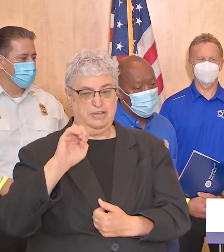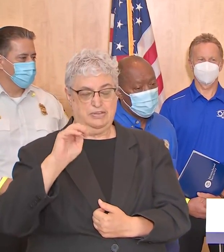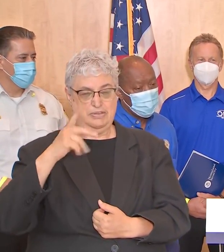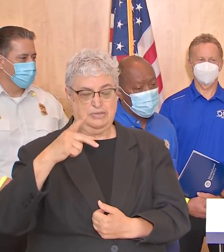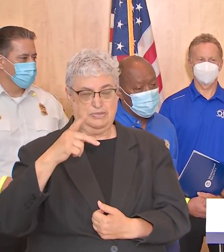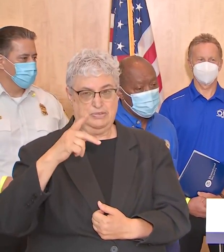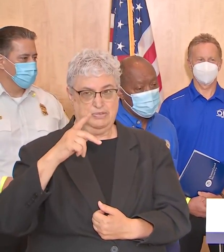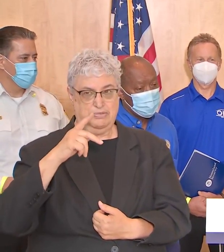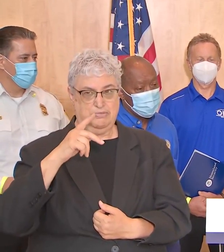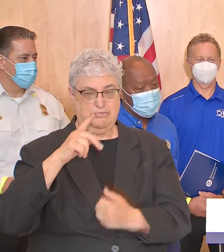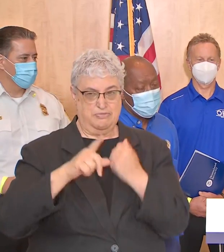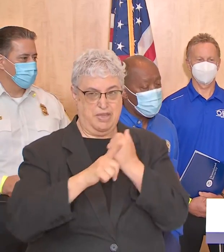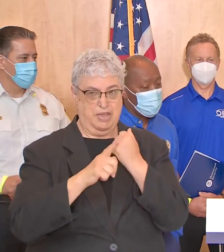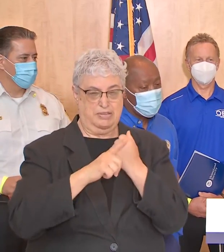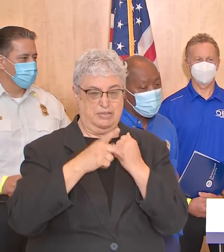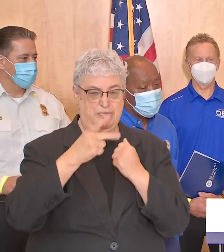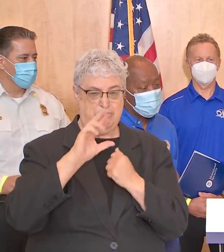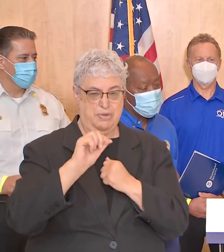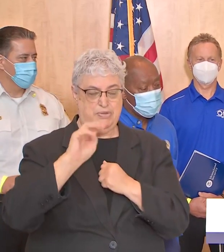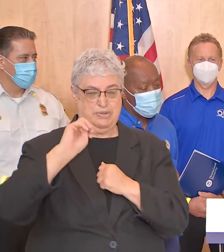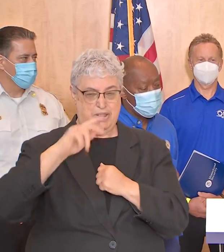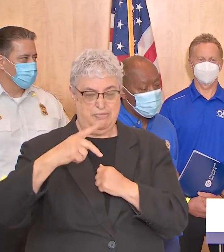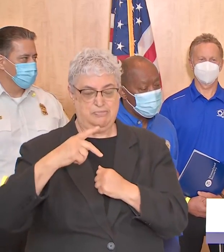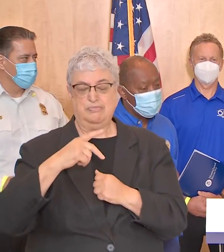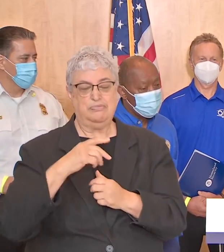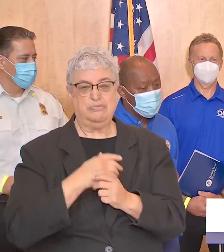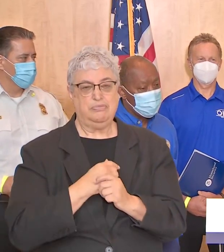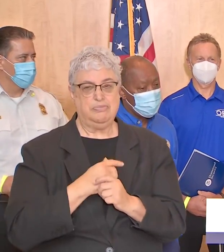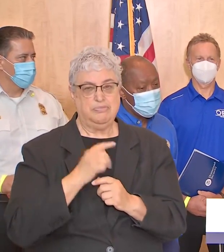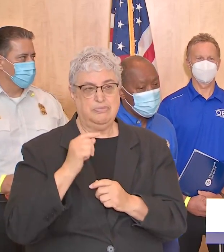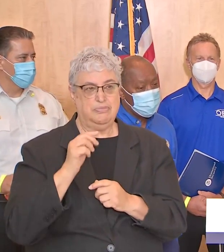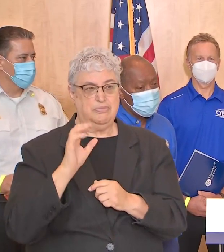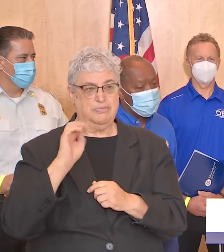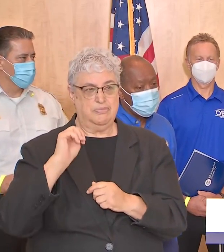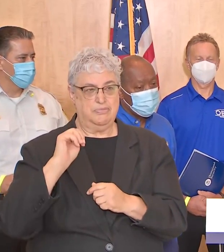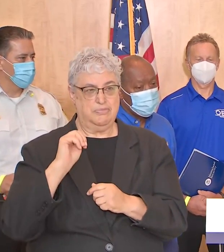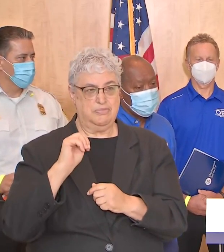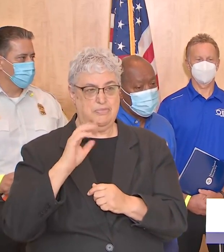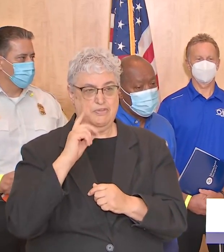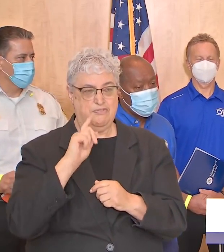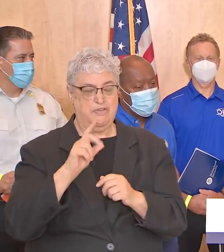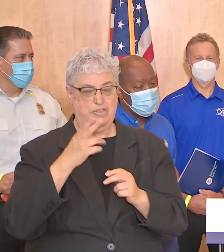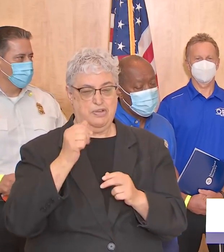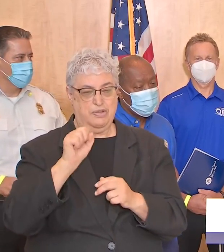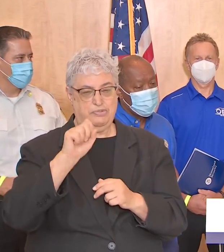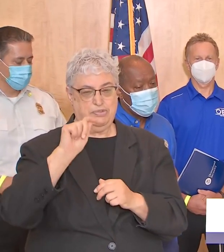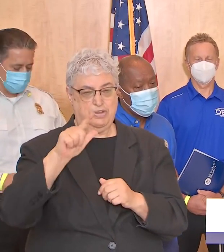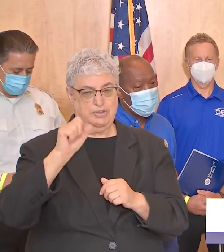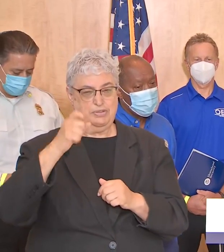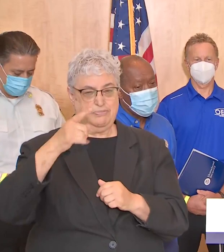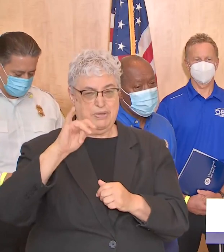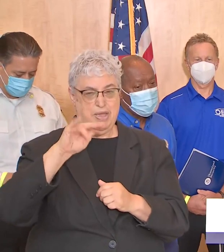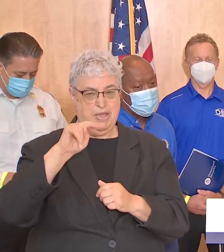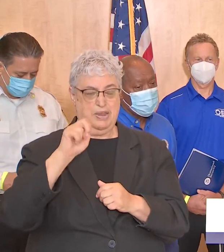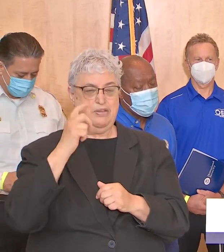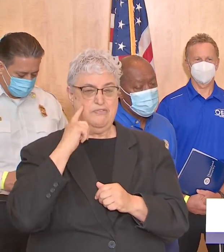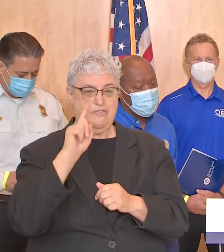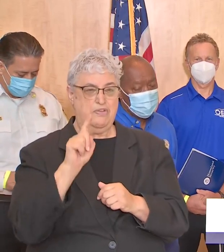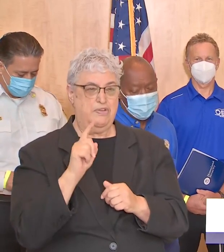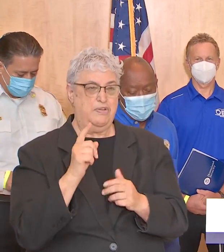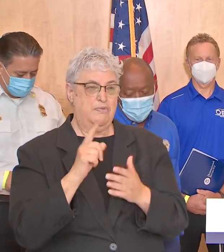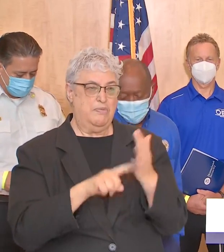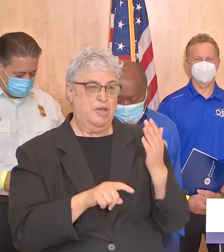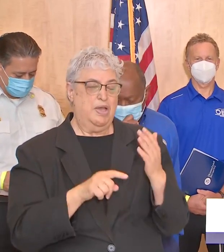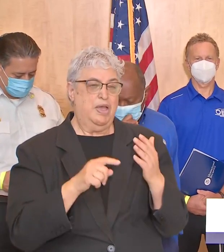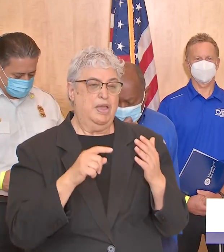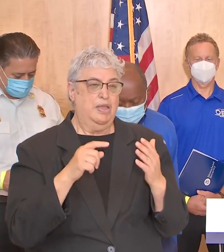their leadership um combined with that needing of the coastal spine of course is the immediacy of trying to get through what